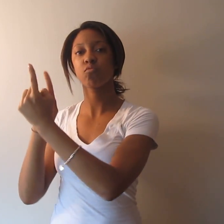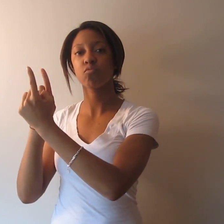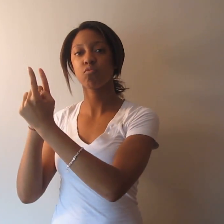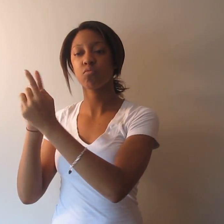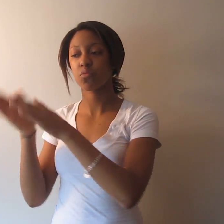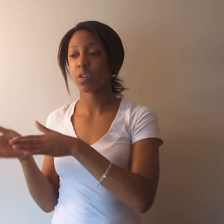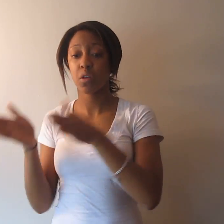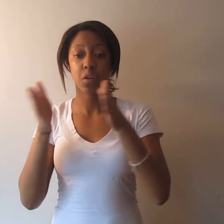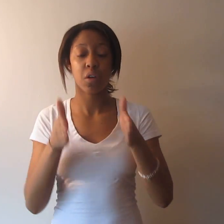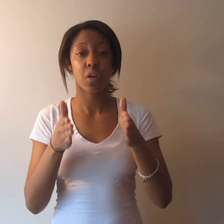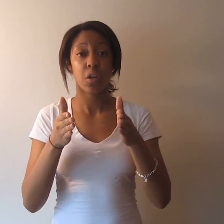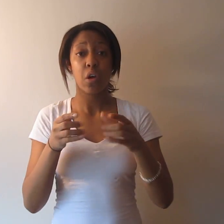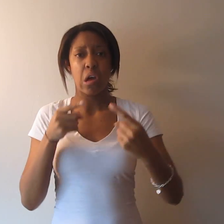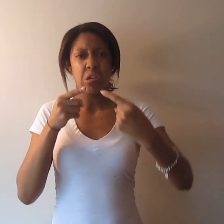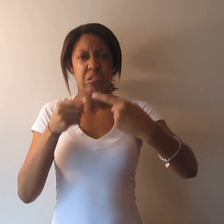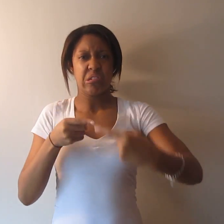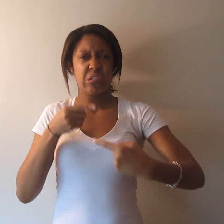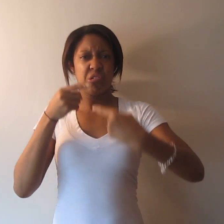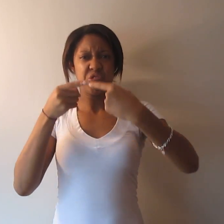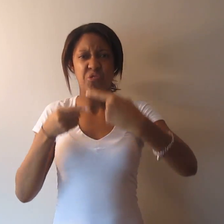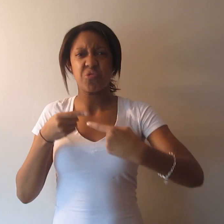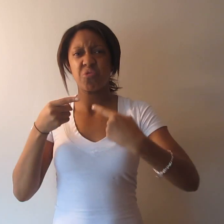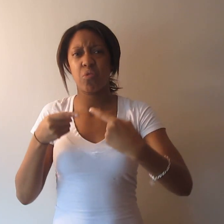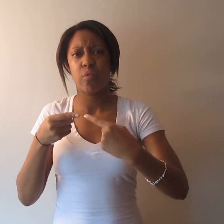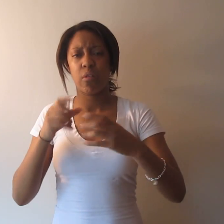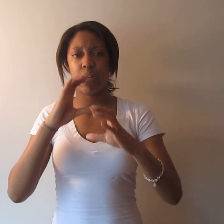Difficulty communicating in groups, meetings, or trainings.